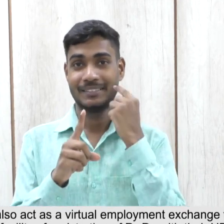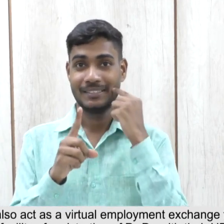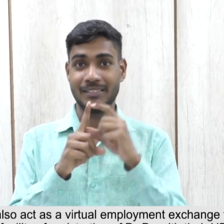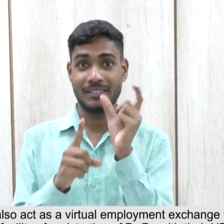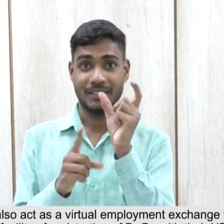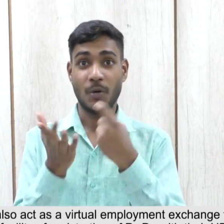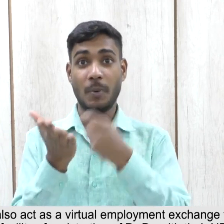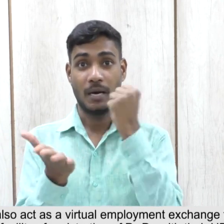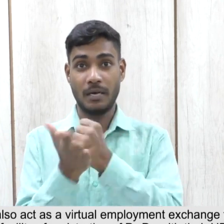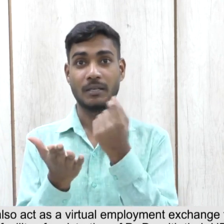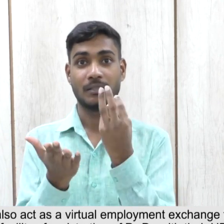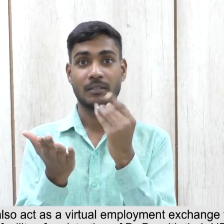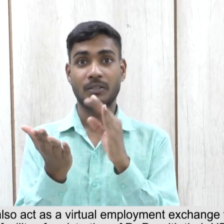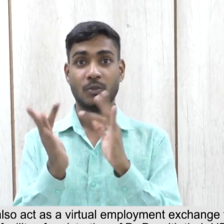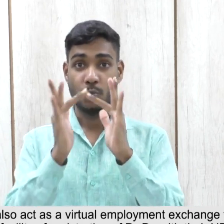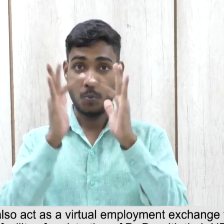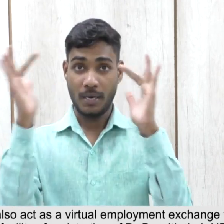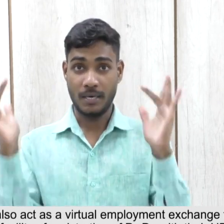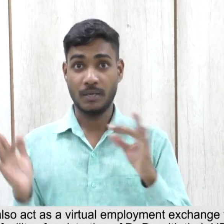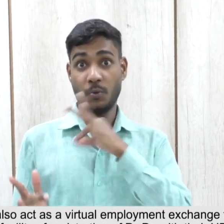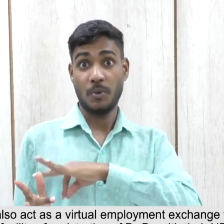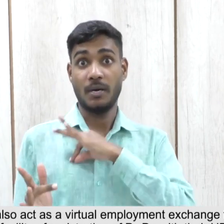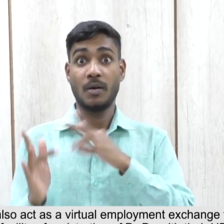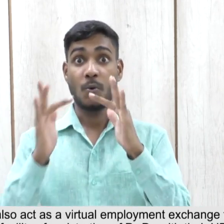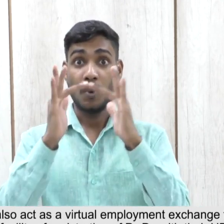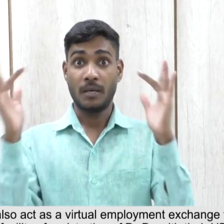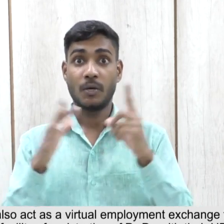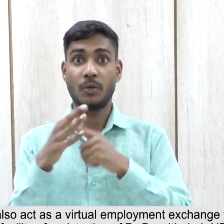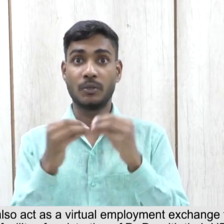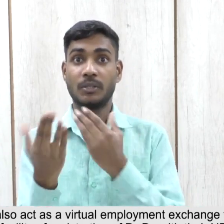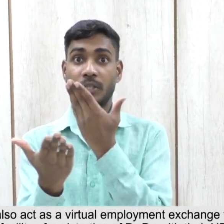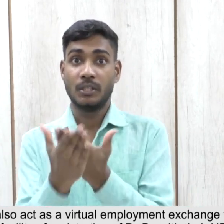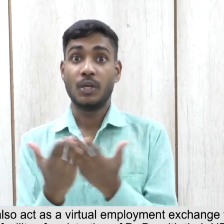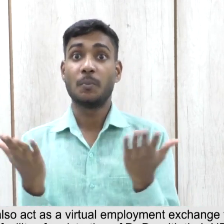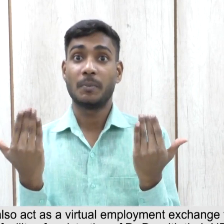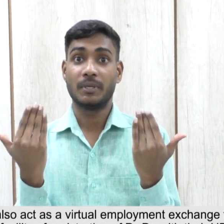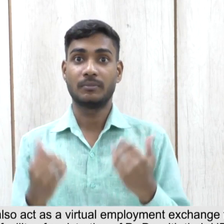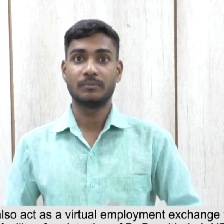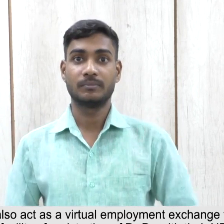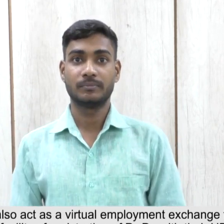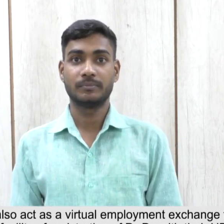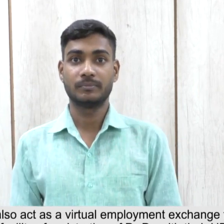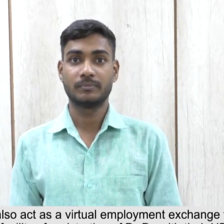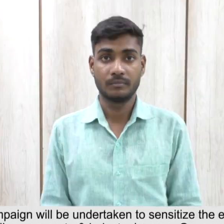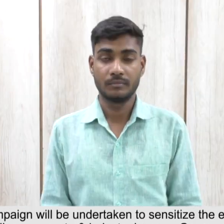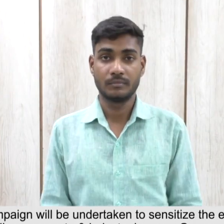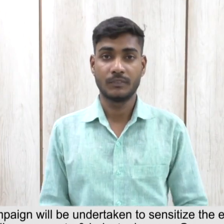for PWDs by providing an additional facility of registration of PWDs with their UDID number.